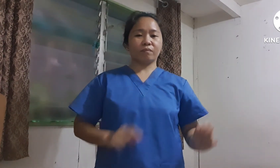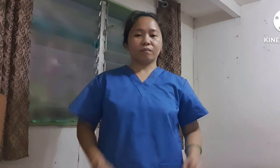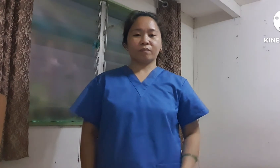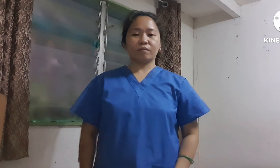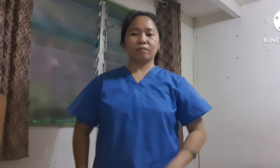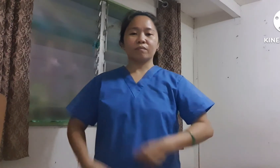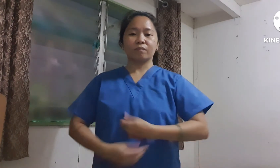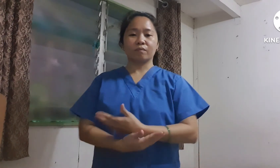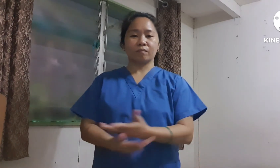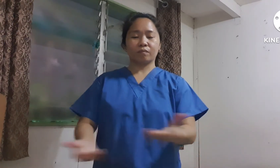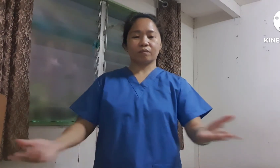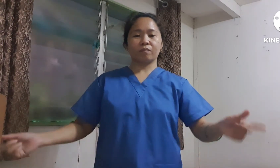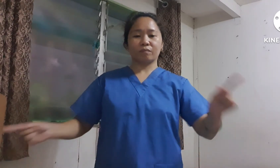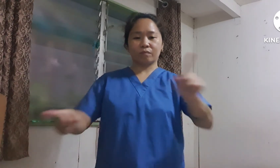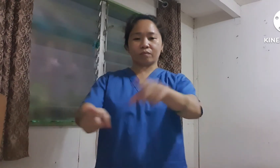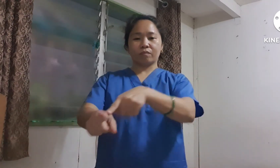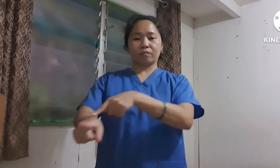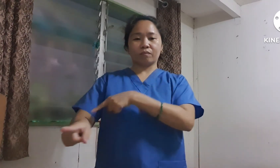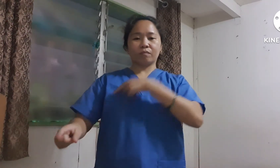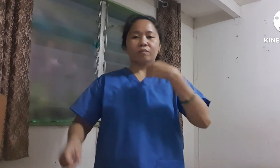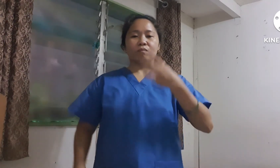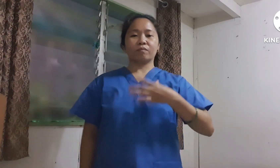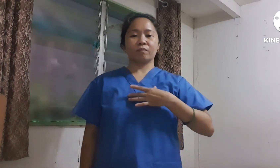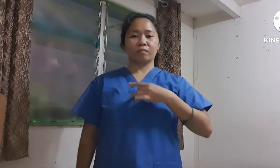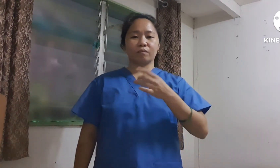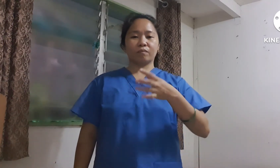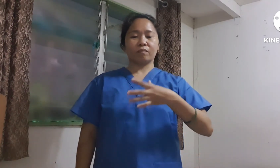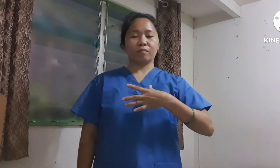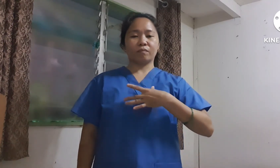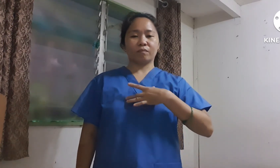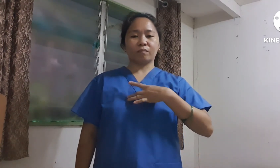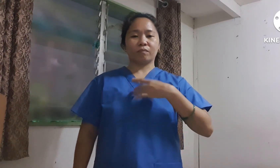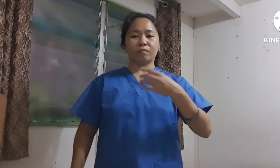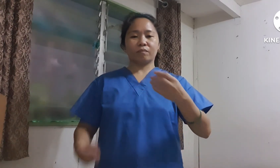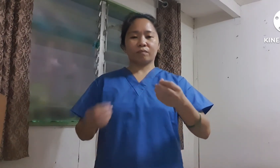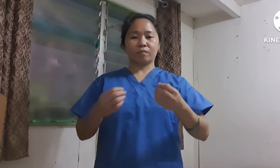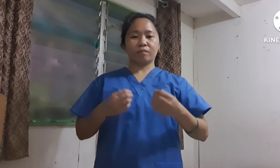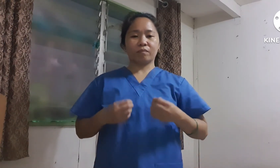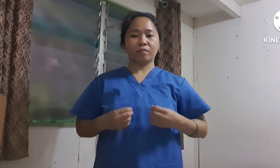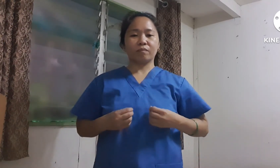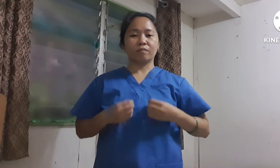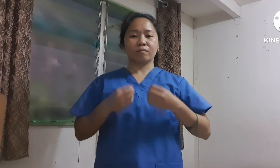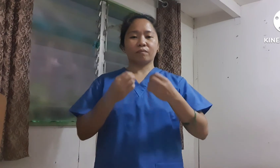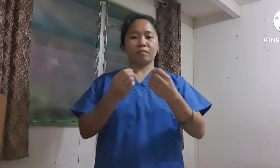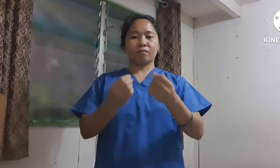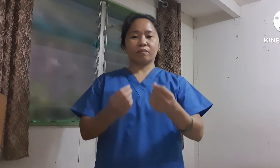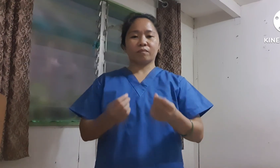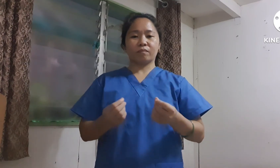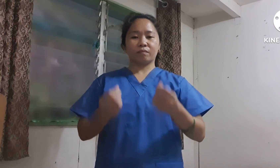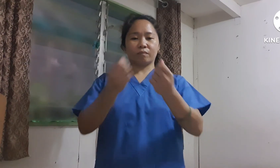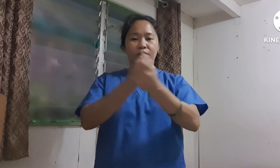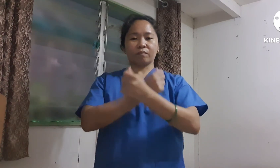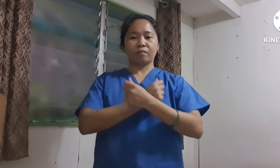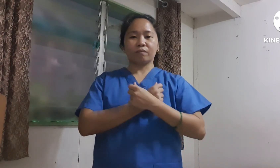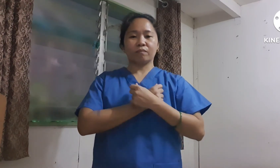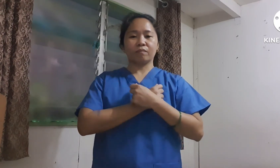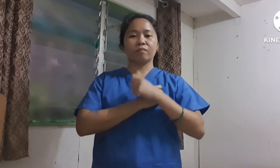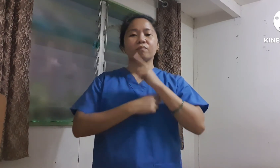What took you so long to be me sweet, how lucky I am, because I